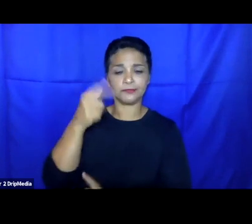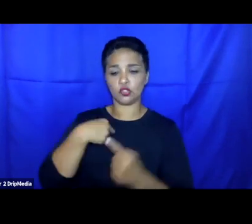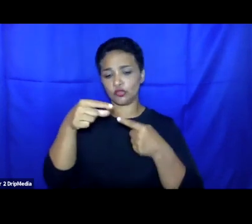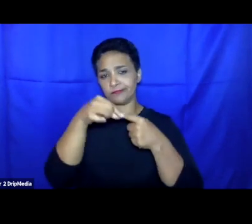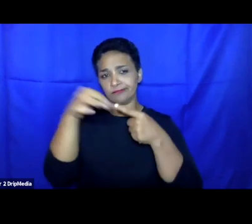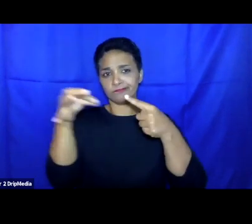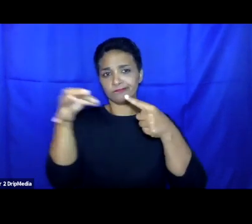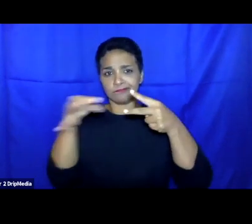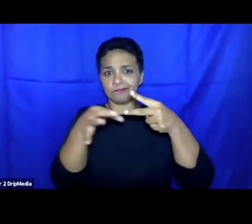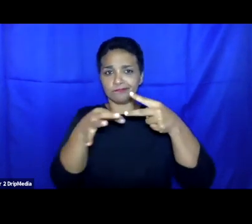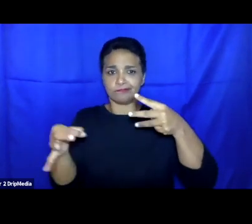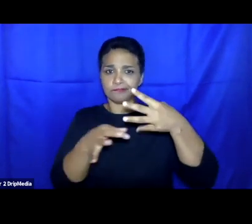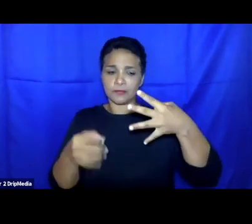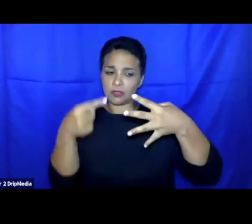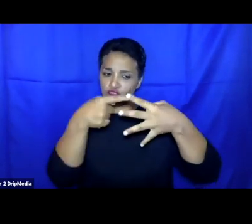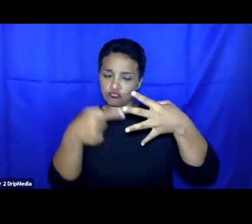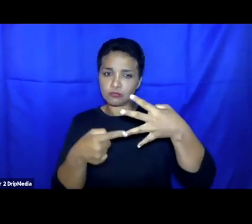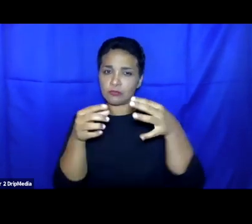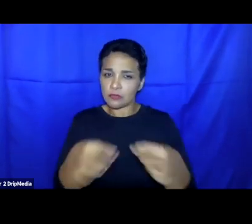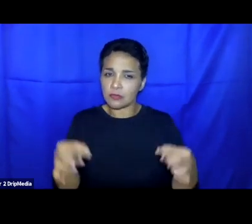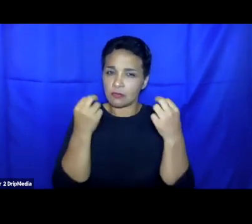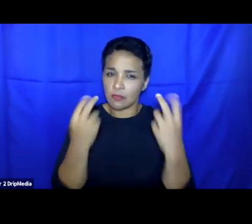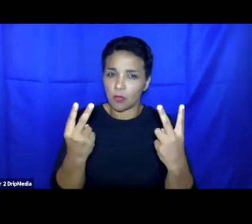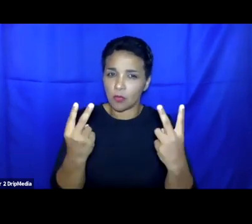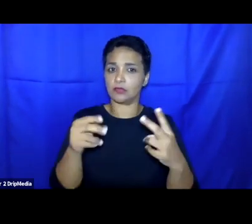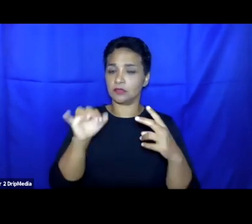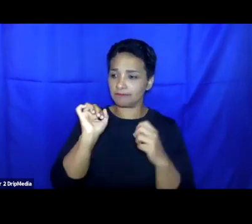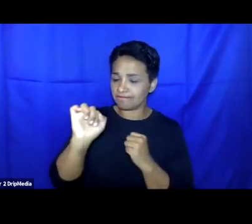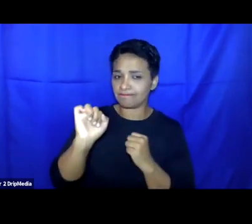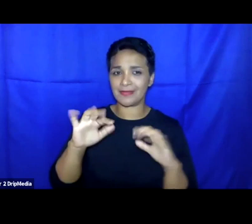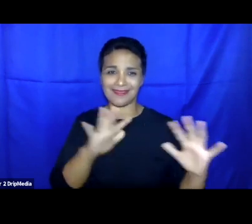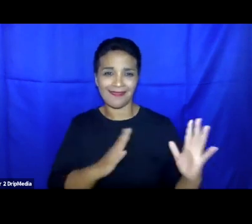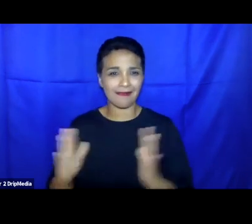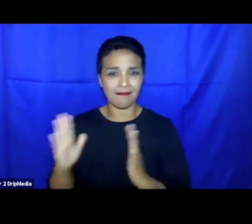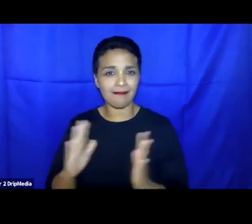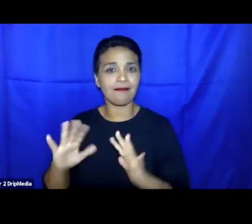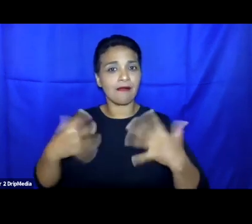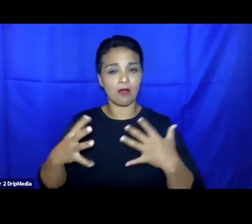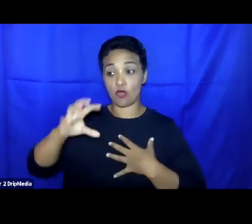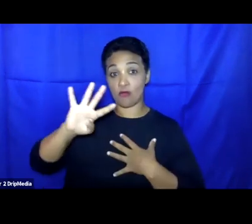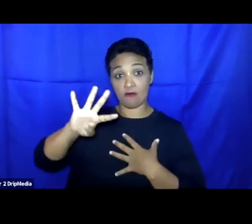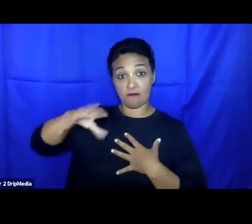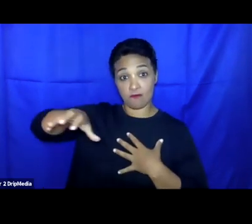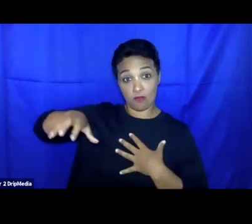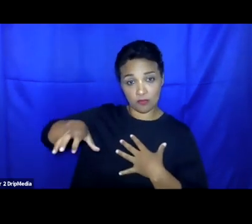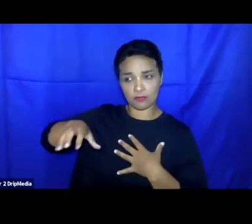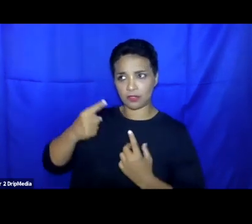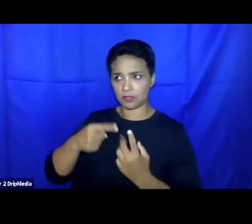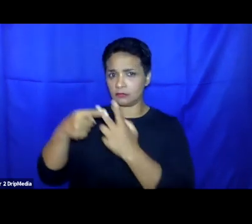of this field of arrangements with Turk countries, race, legal issues, and the impact on Turk